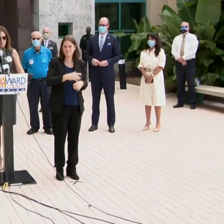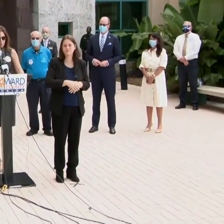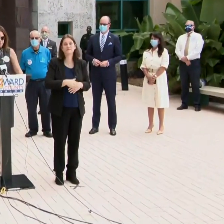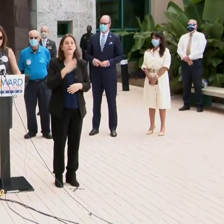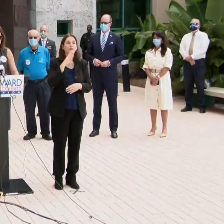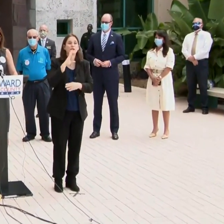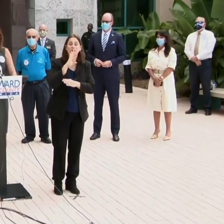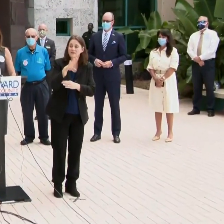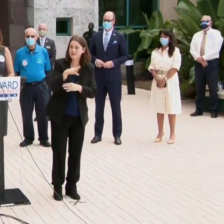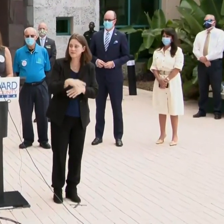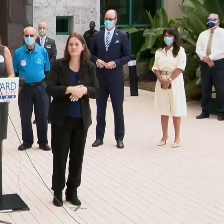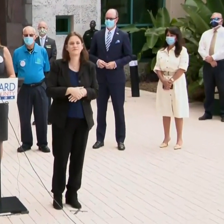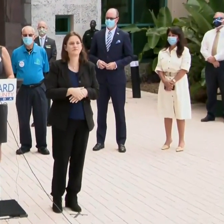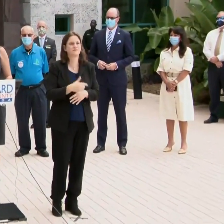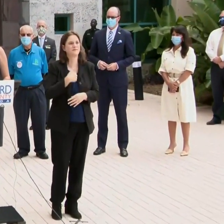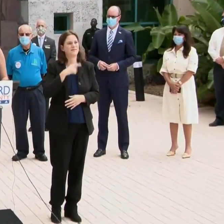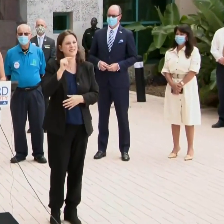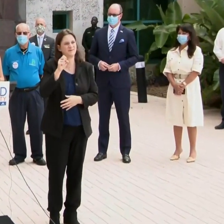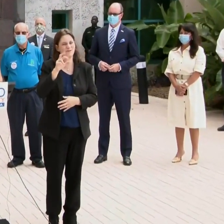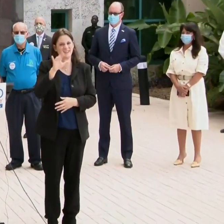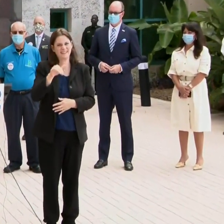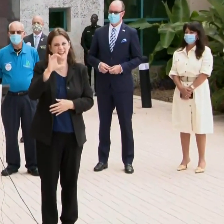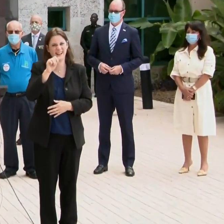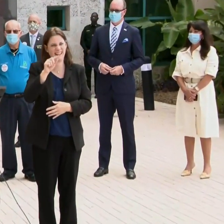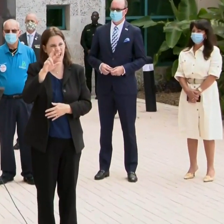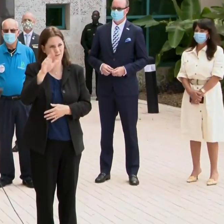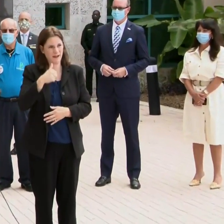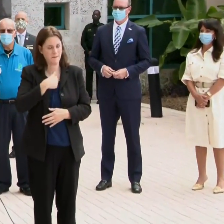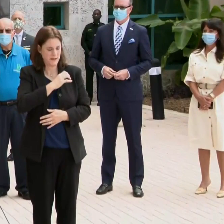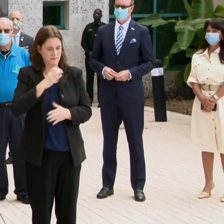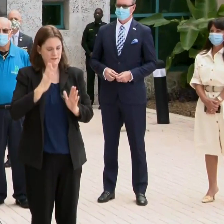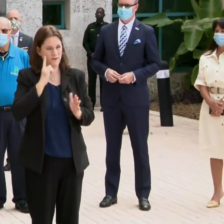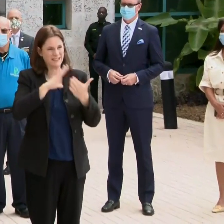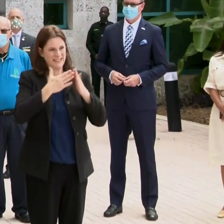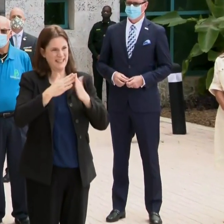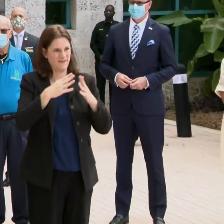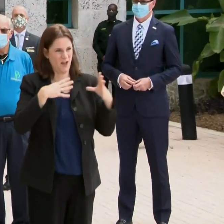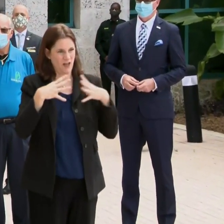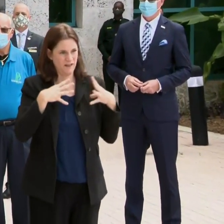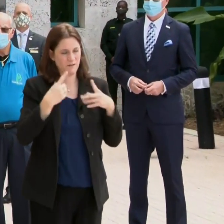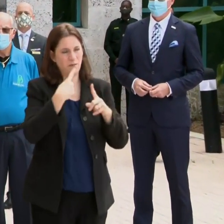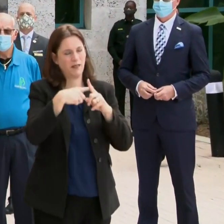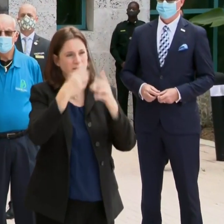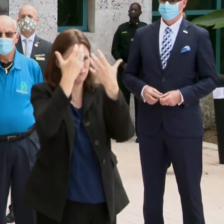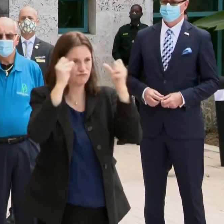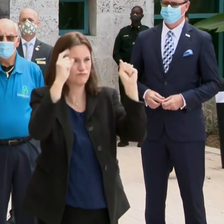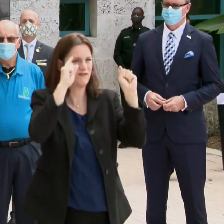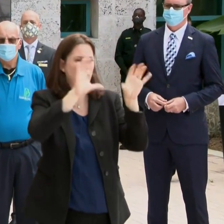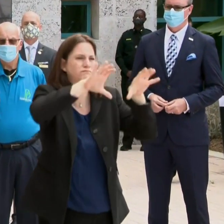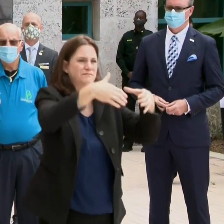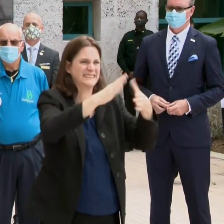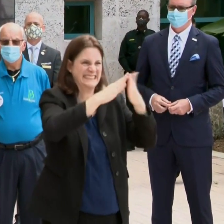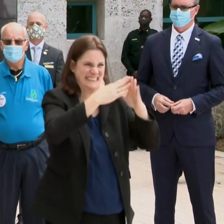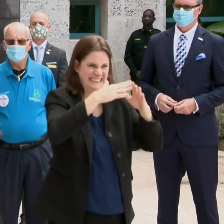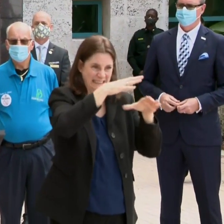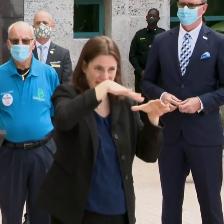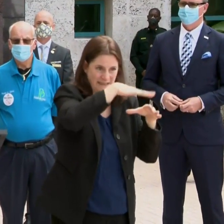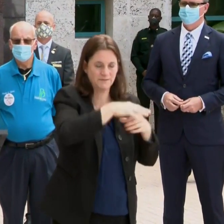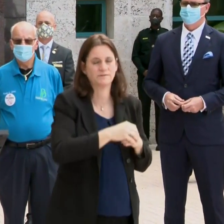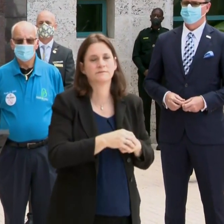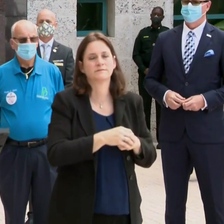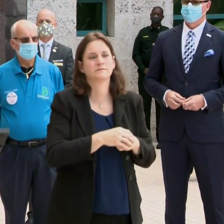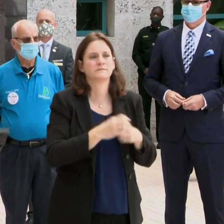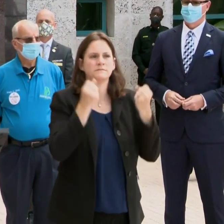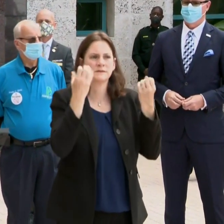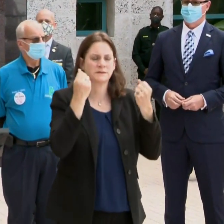Good afternoon. I'm Tracy Kalari, Commissioner of City of Hollywood and the President of the League of Cities. I am joined this morning by several of